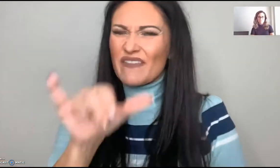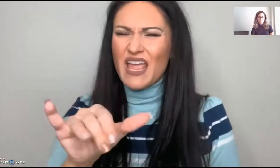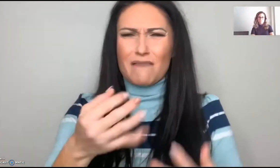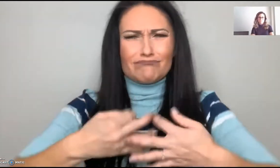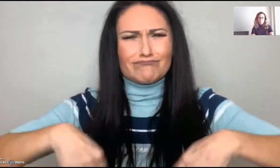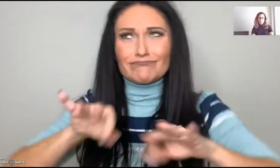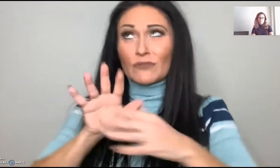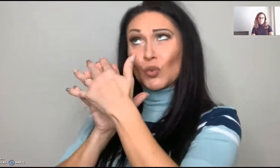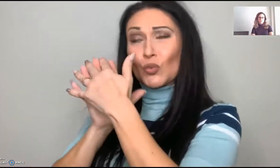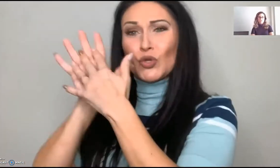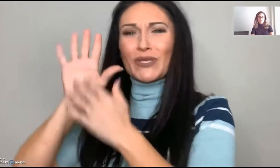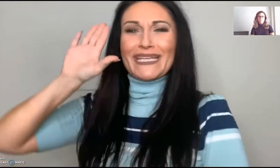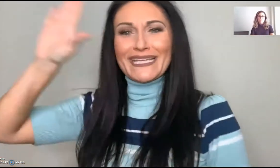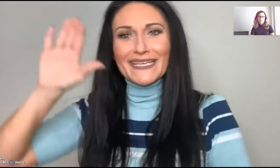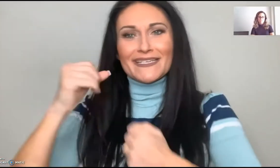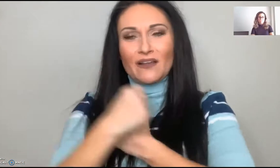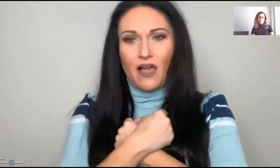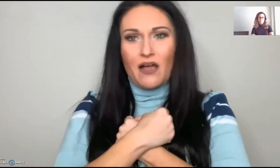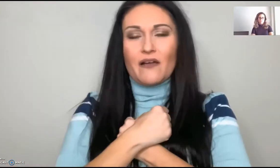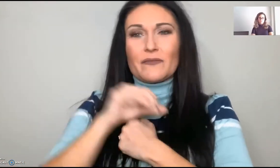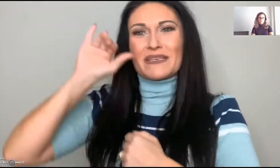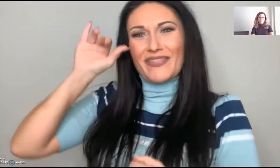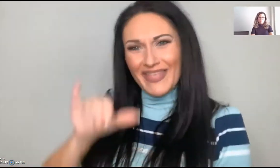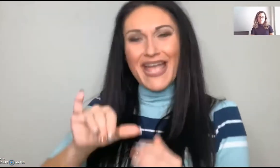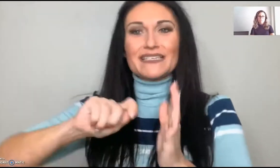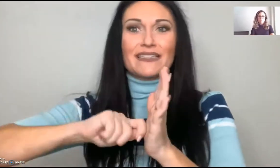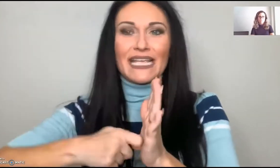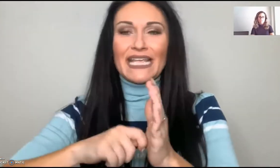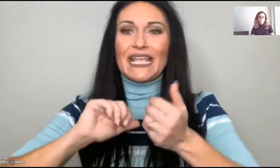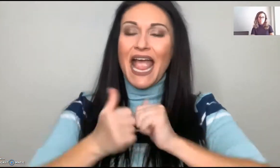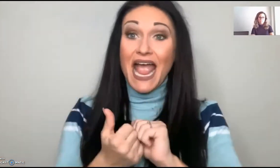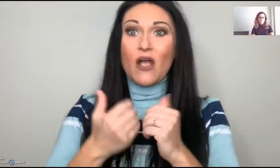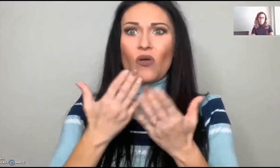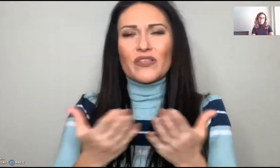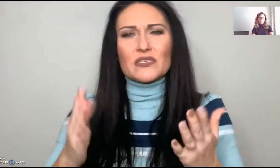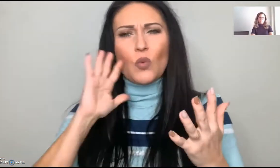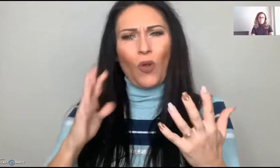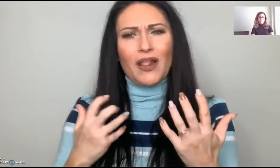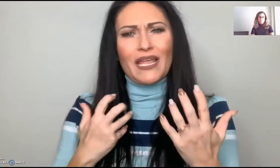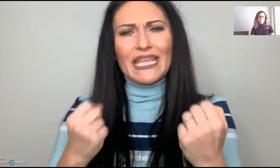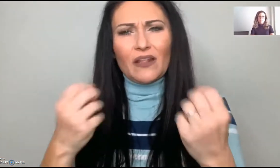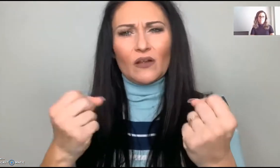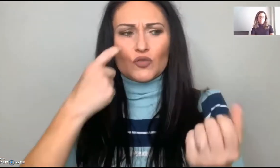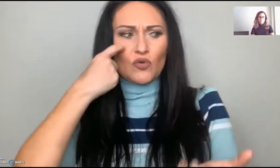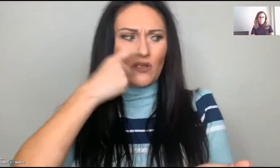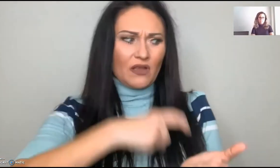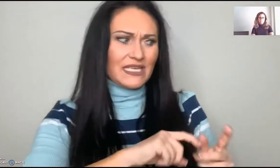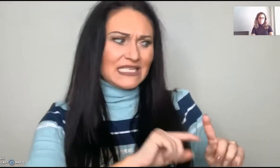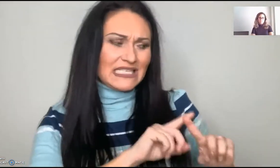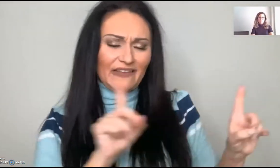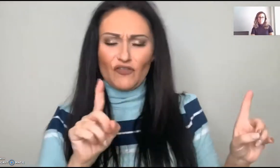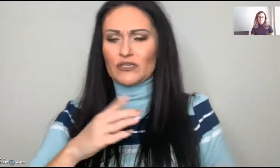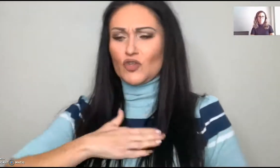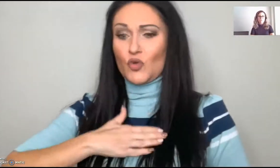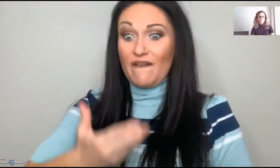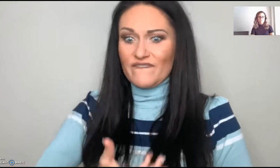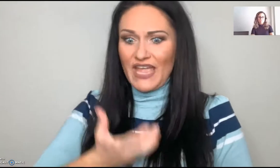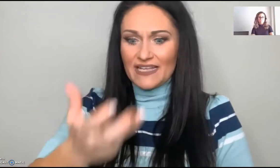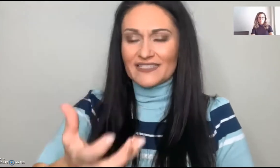family. All of that is really important to be rooted in his love. I want to emphasize that it's important for you to do that so you